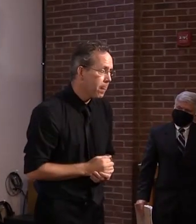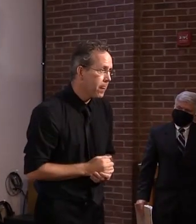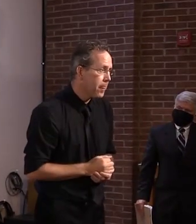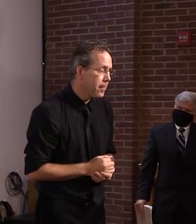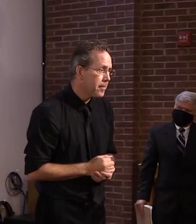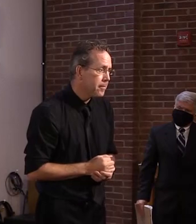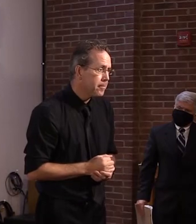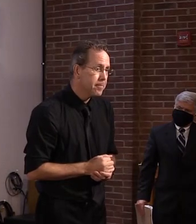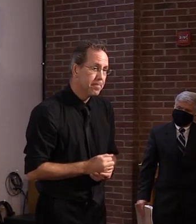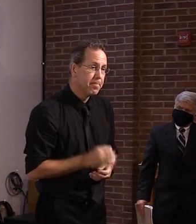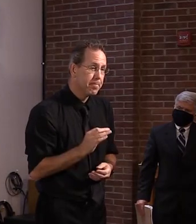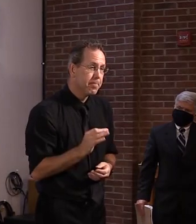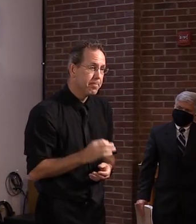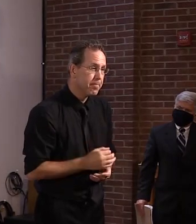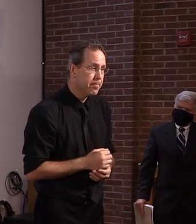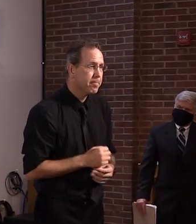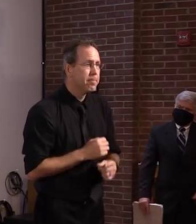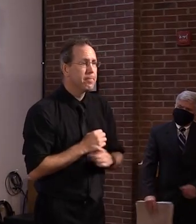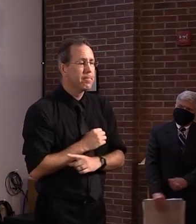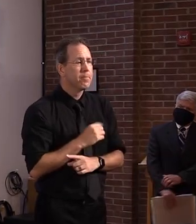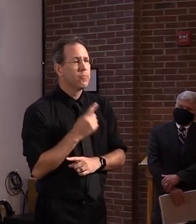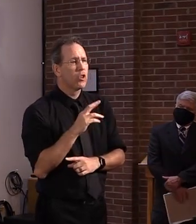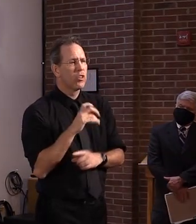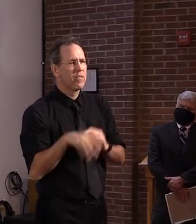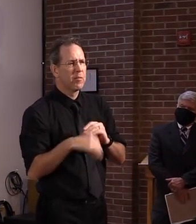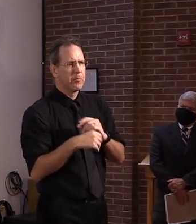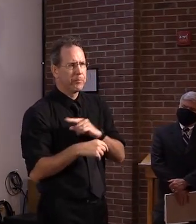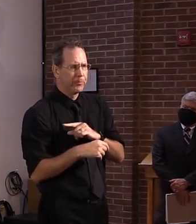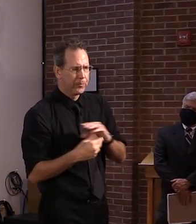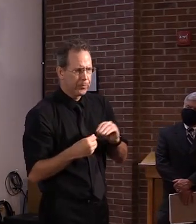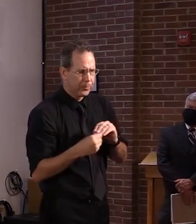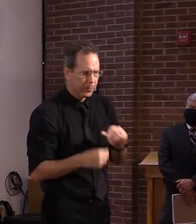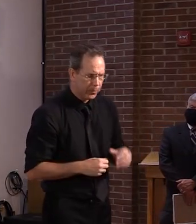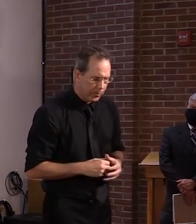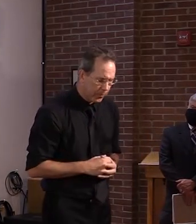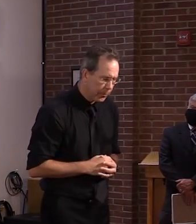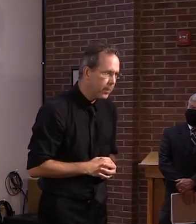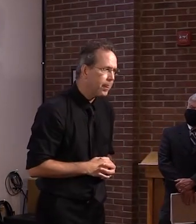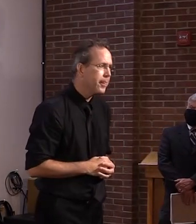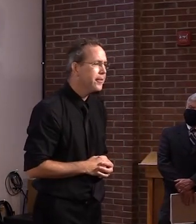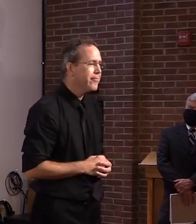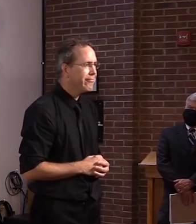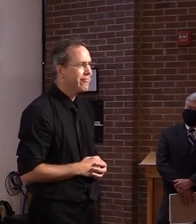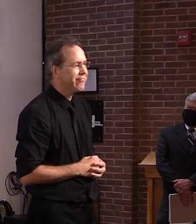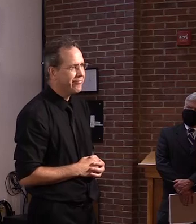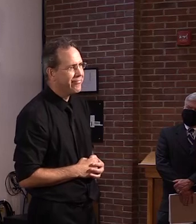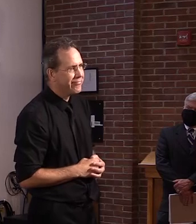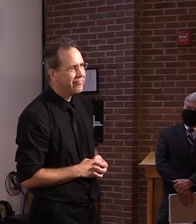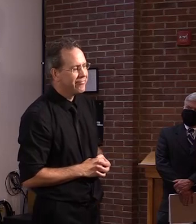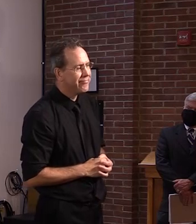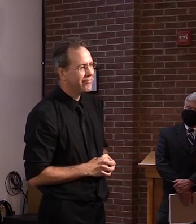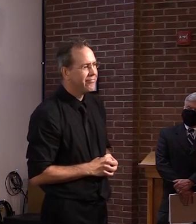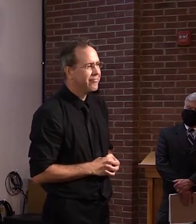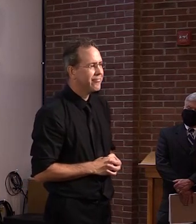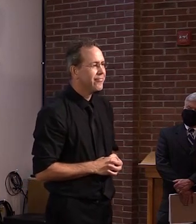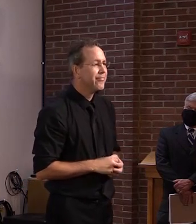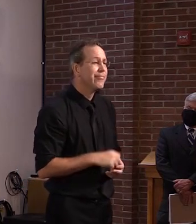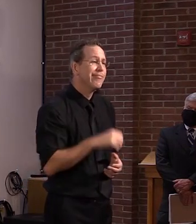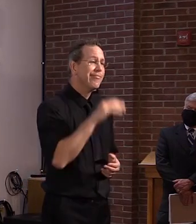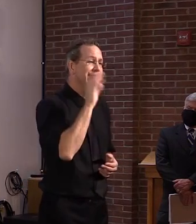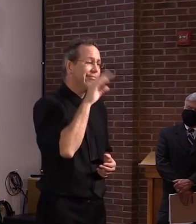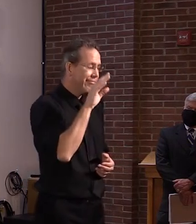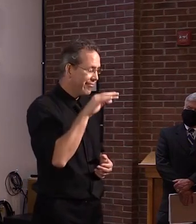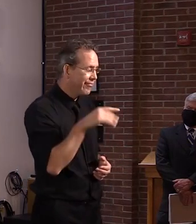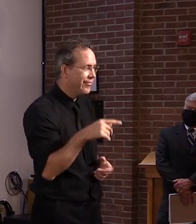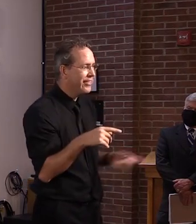Good afternoon, Guy. I, I do know the commissioner from, uh, Virginia